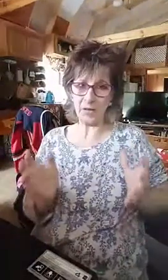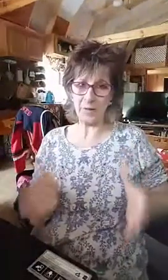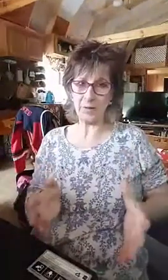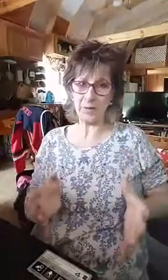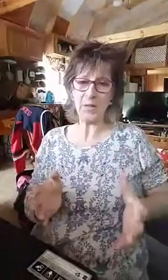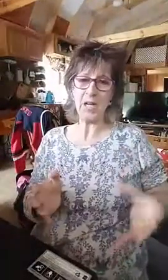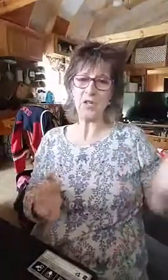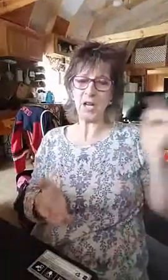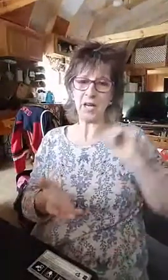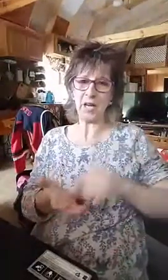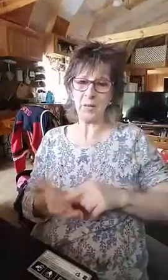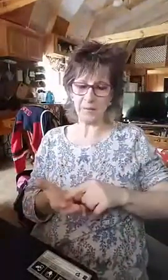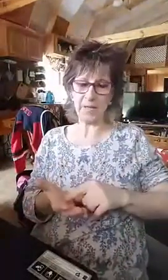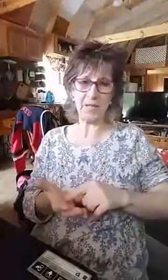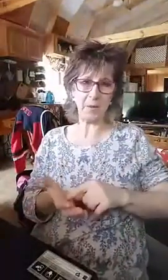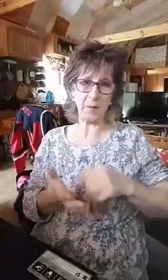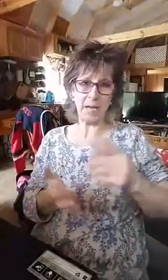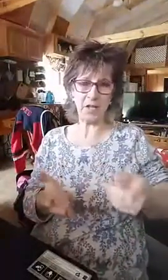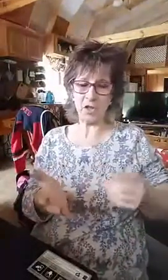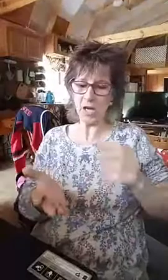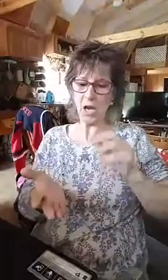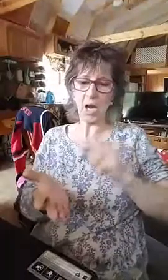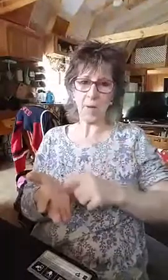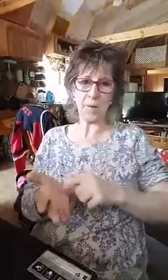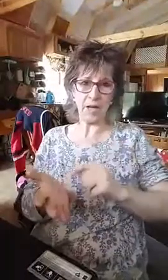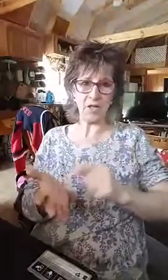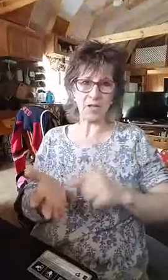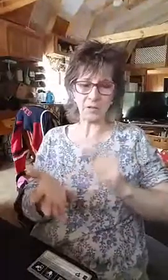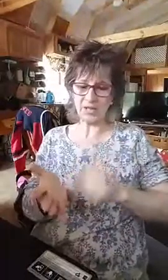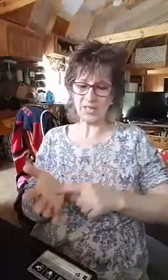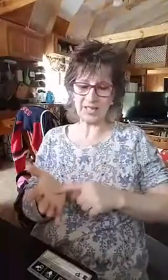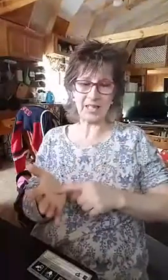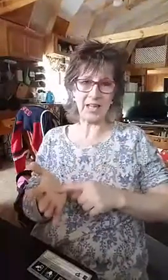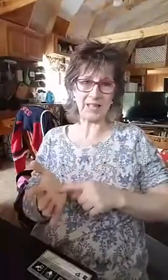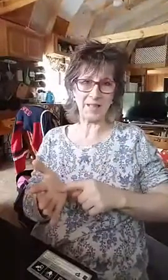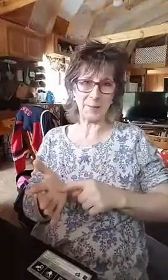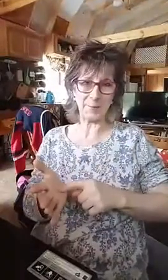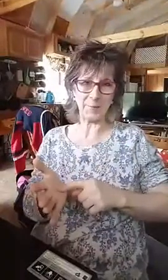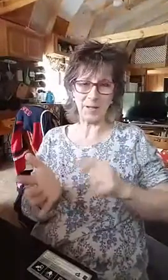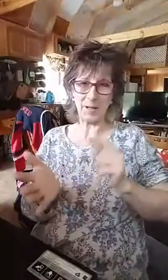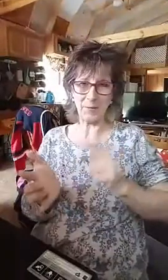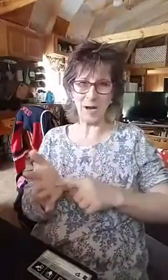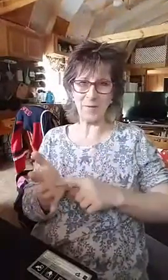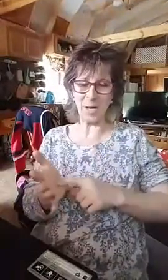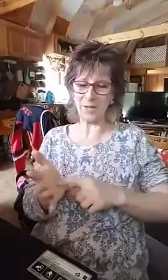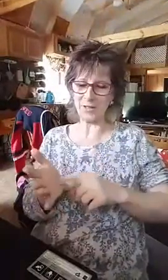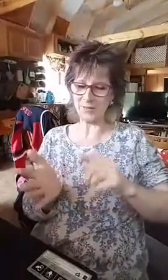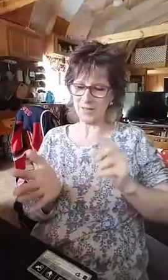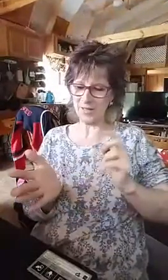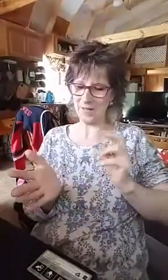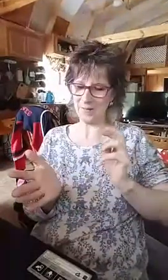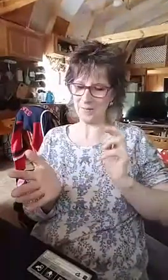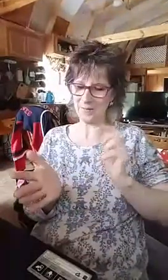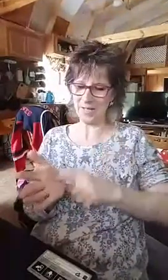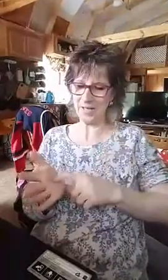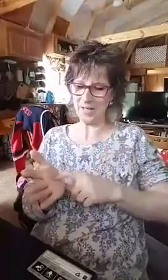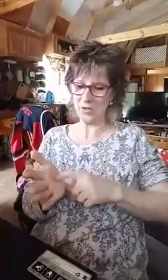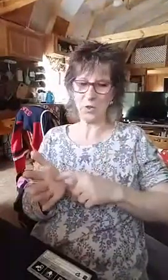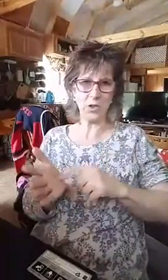heaven, check out my Facebook page. Um, I just recently got, um, a $5, um, George,